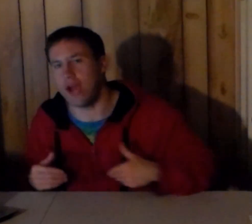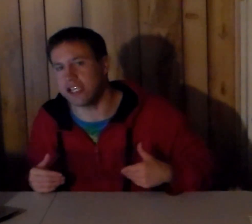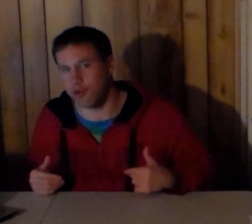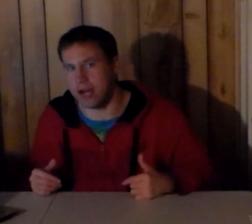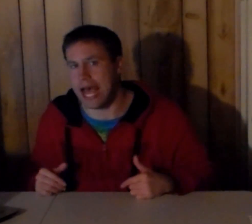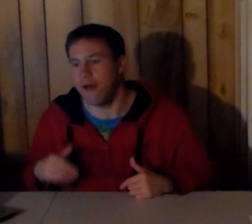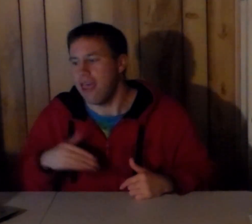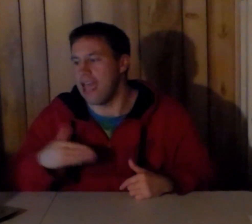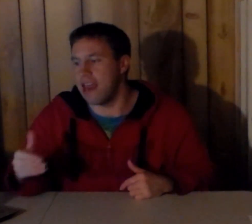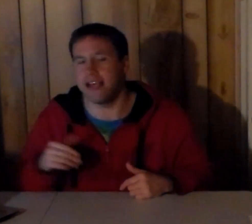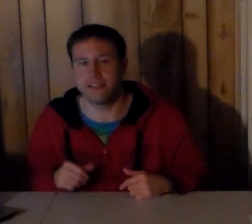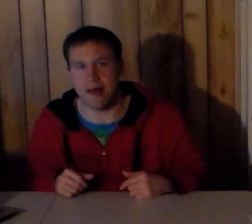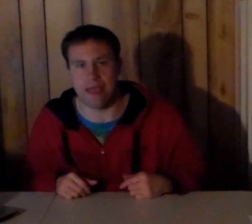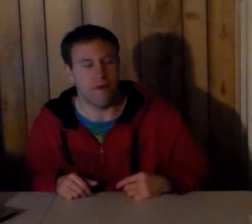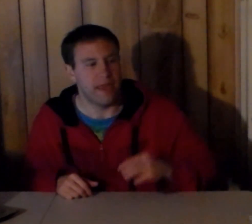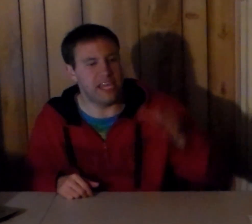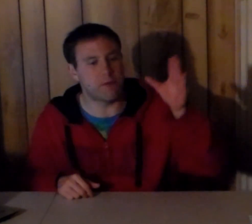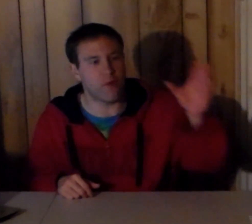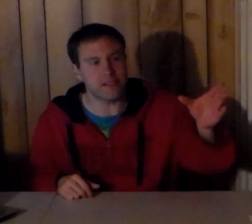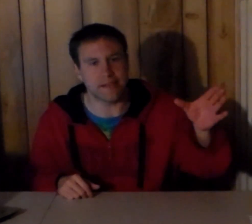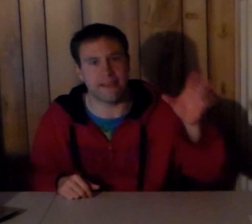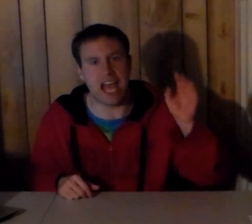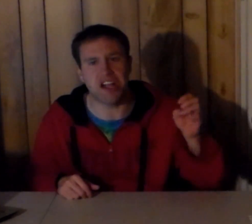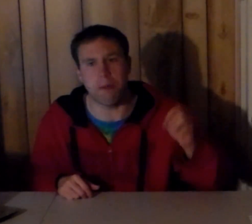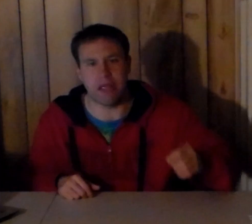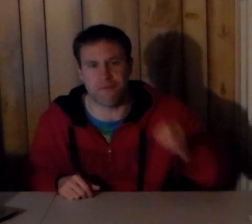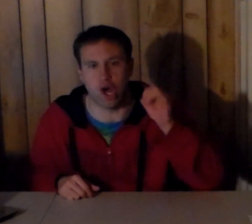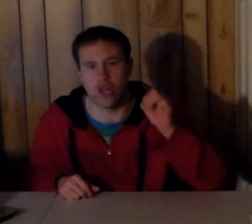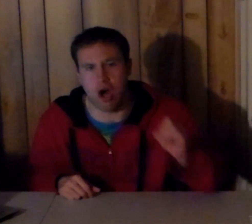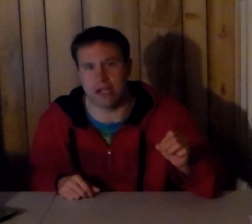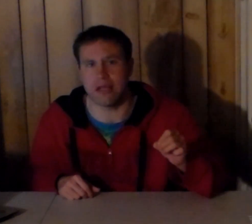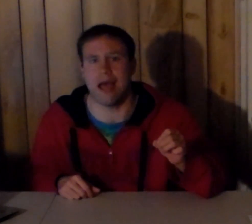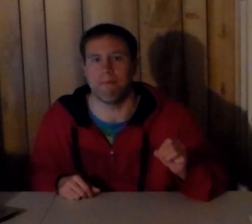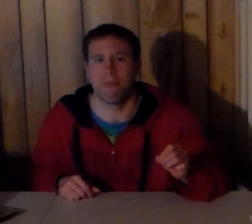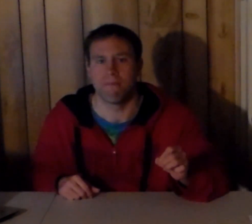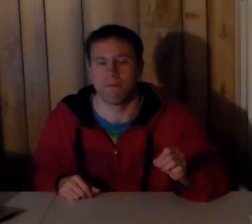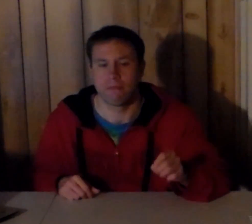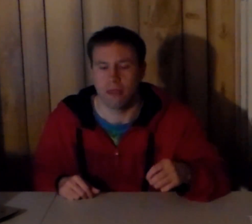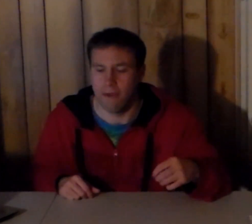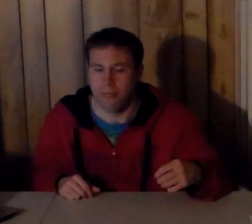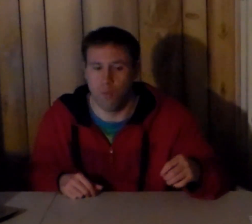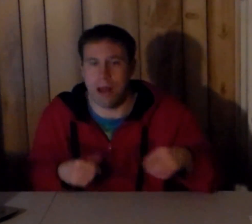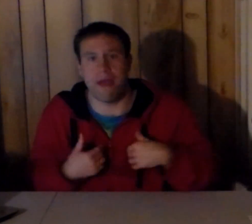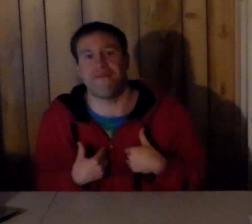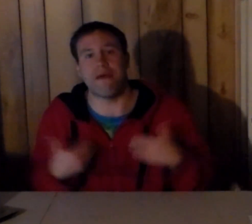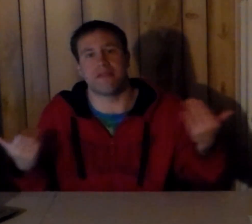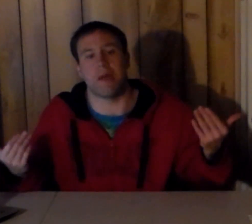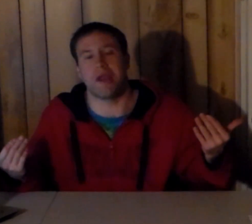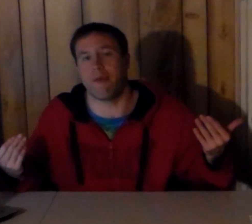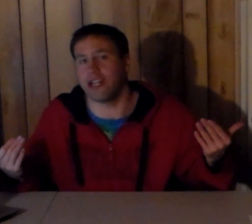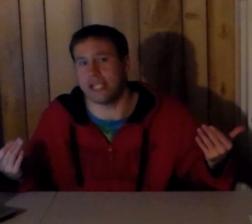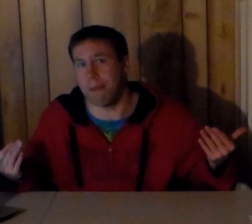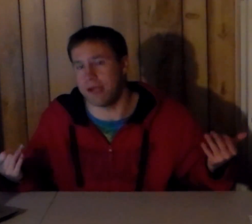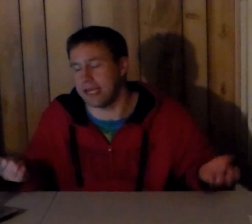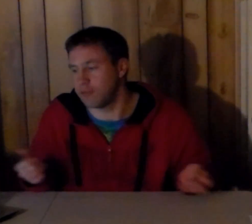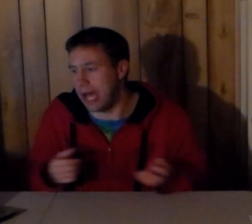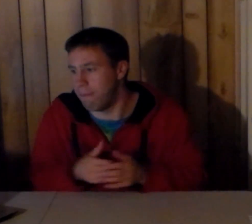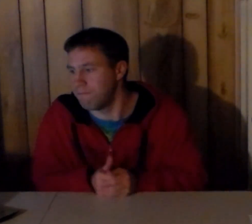direction right now in his life he's been wrestling in that company for a long time one of my favorite wwe champions as well